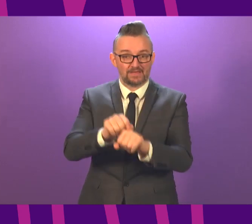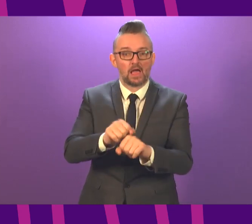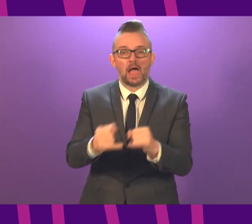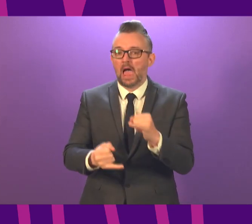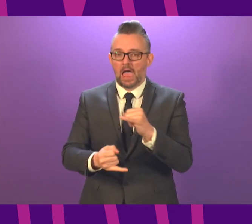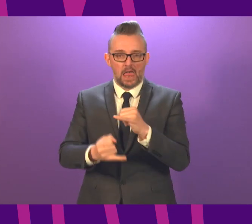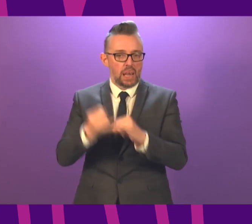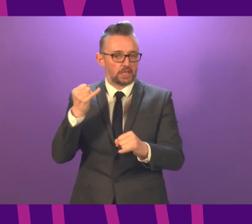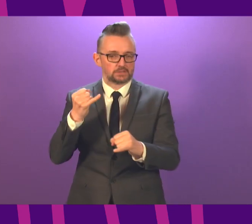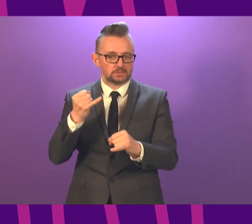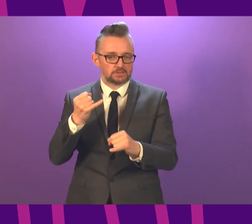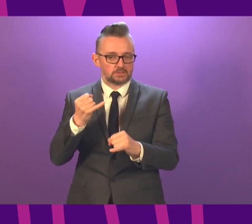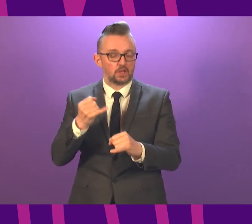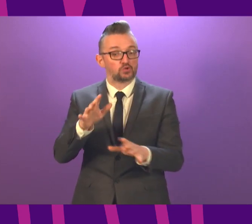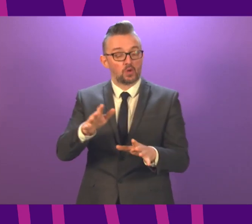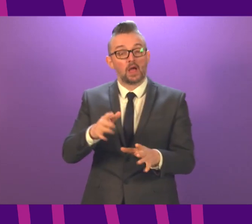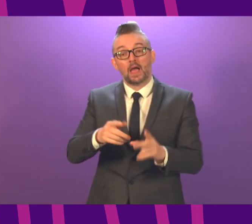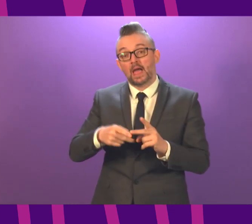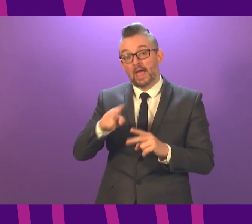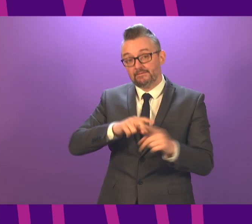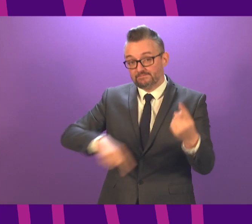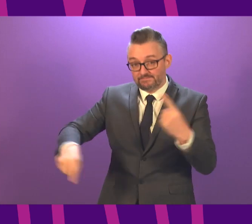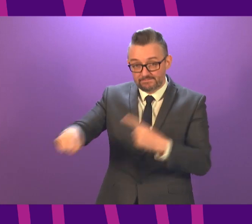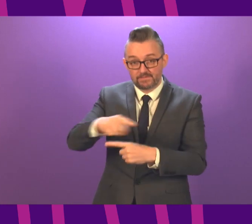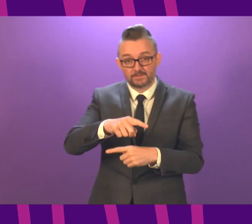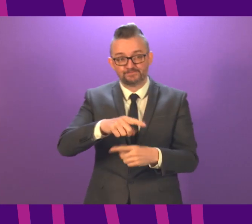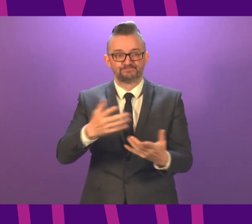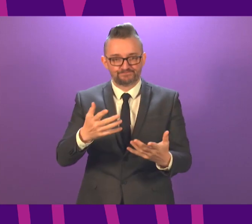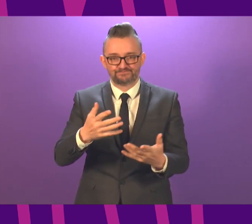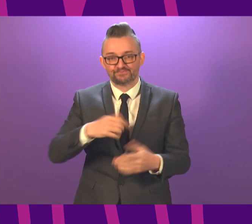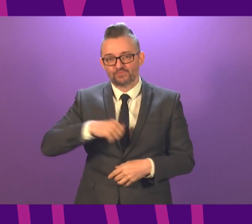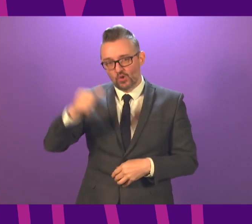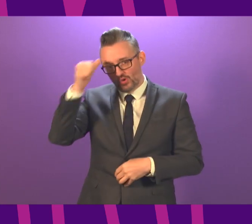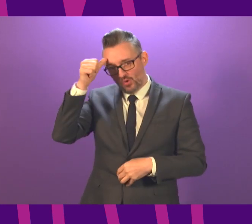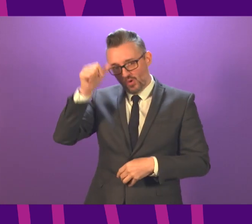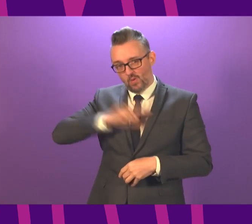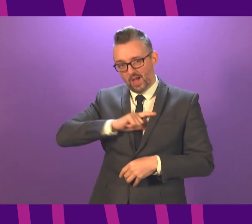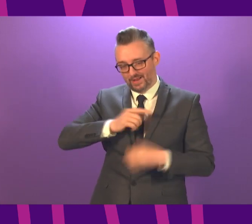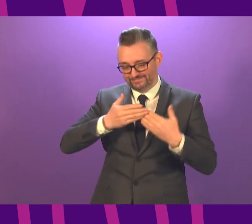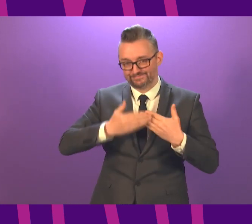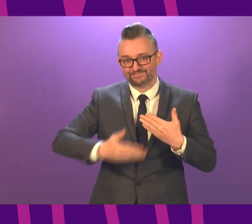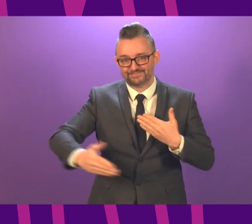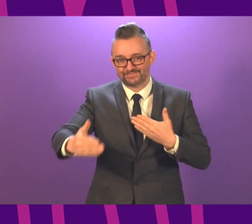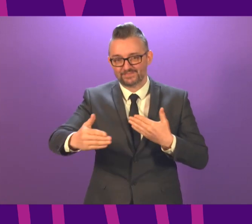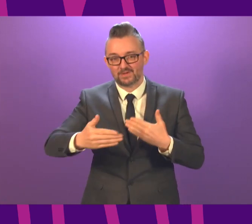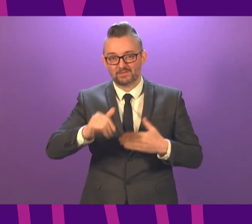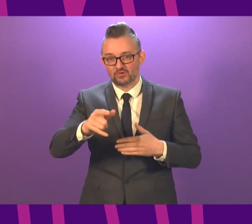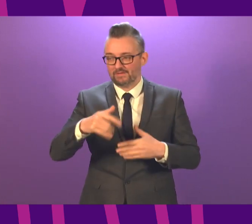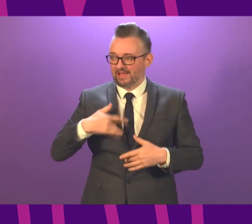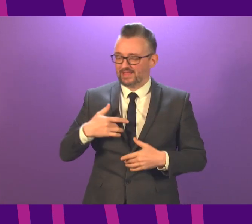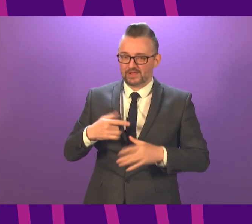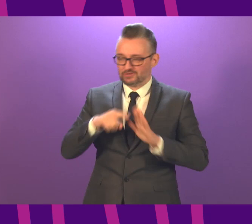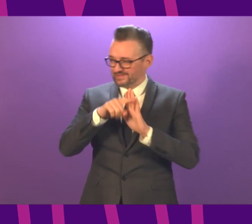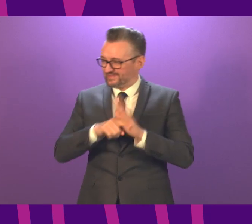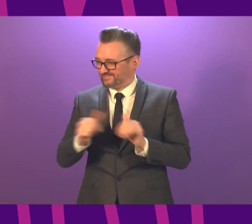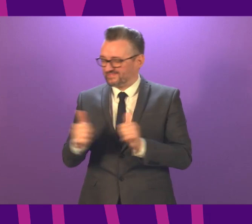to everybody right now, if you have, which would be understandable given the longevity of this, finding your compliance with these